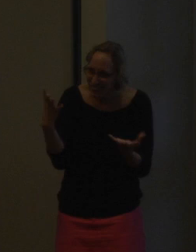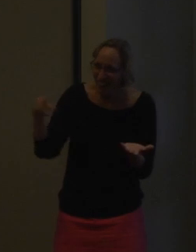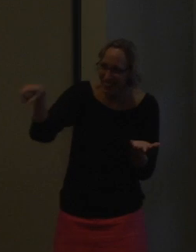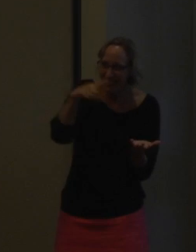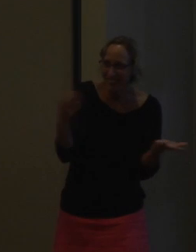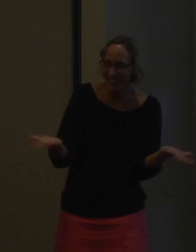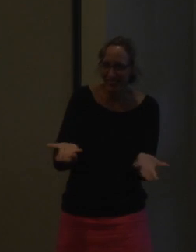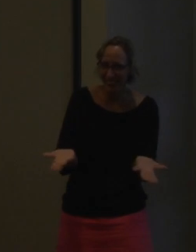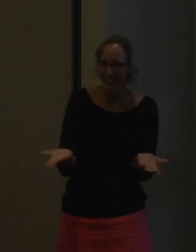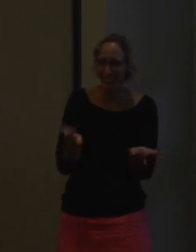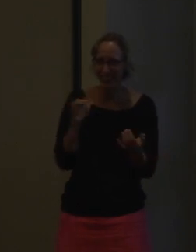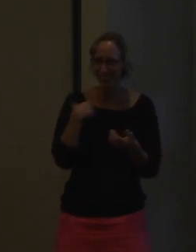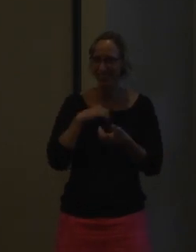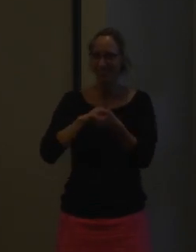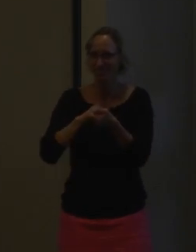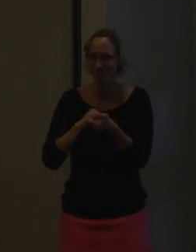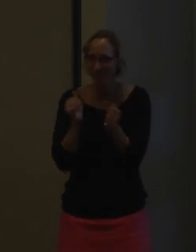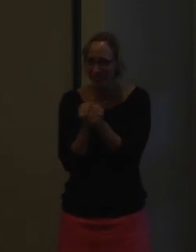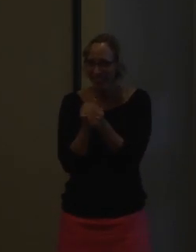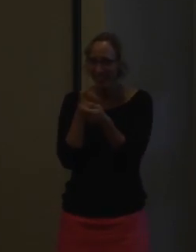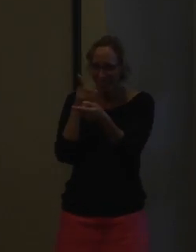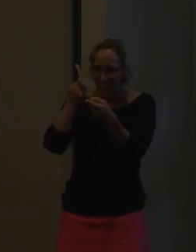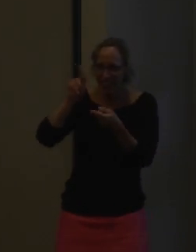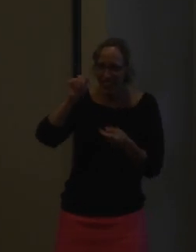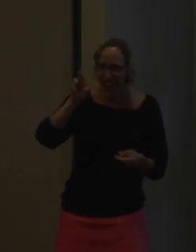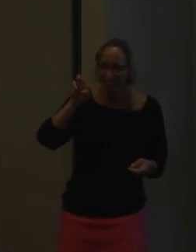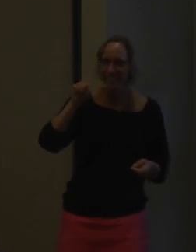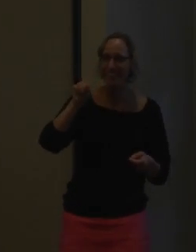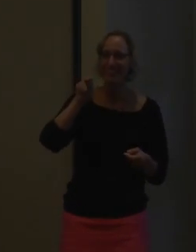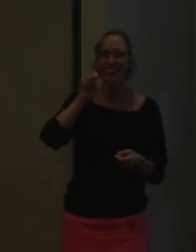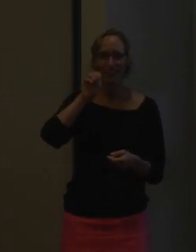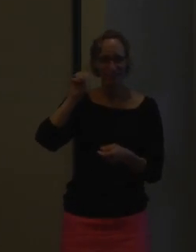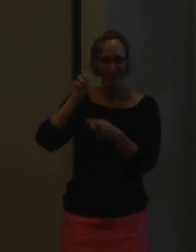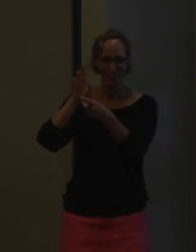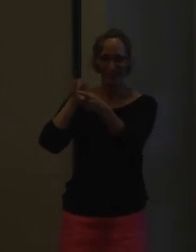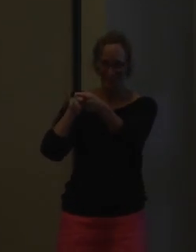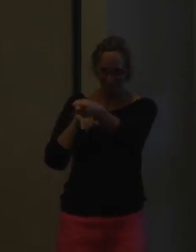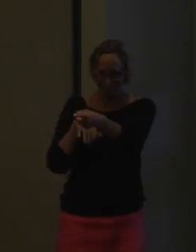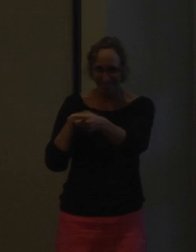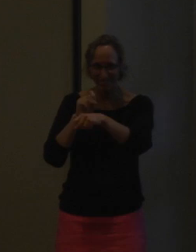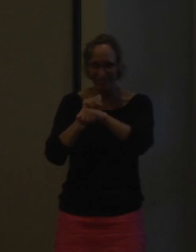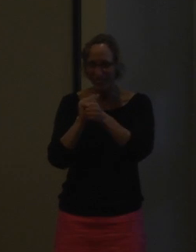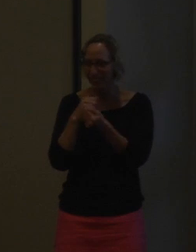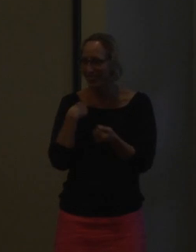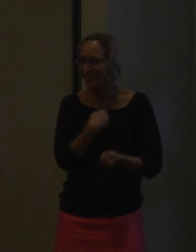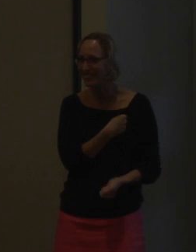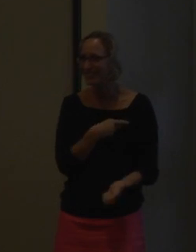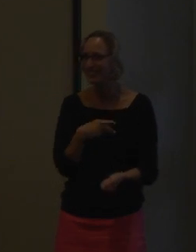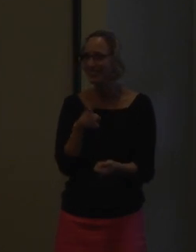a lot of researchers and I see a lot of you here that I've worked with. I mean, I see Karen that I've worked with.